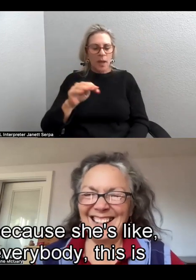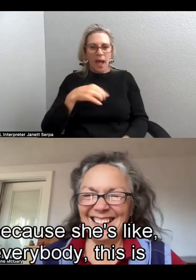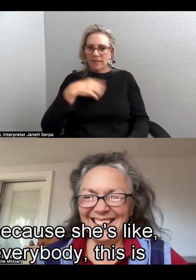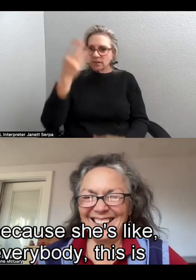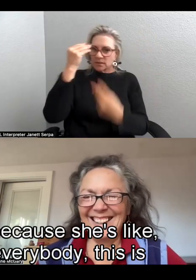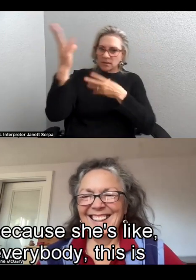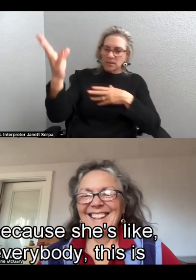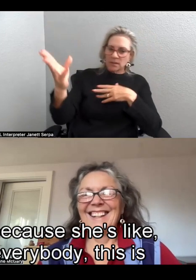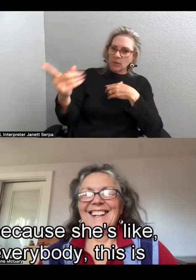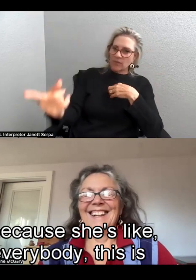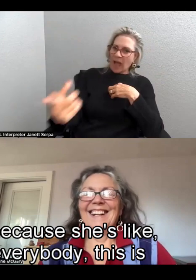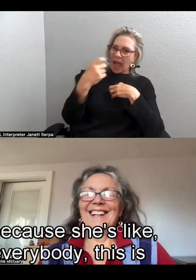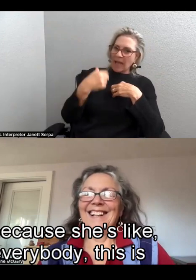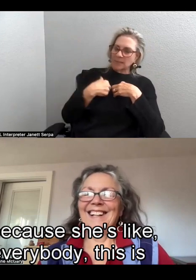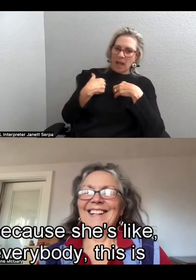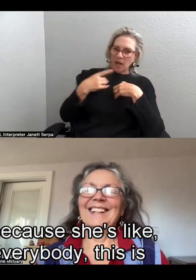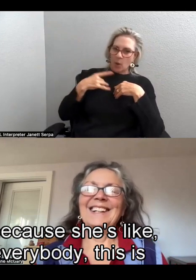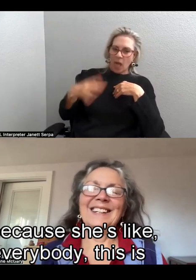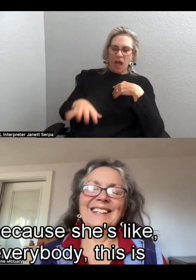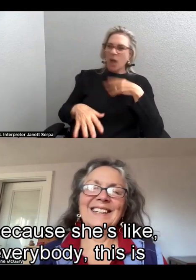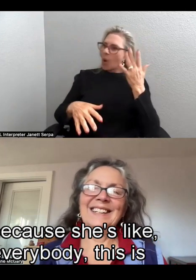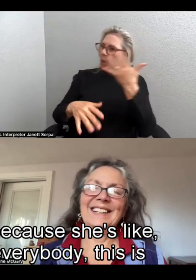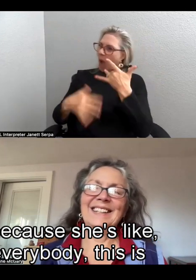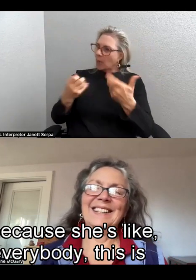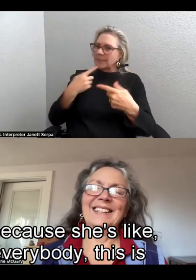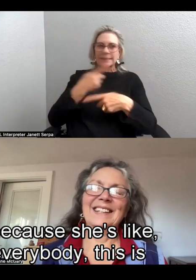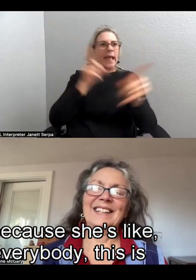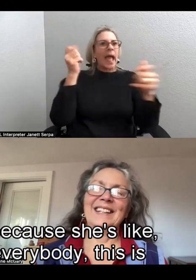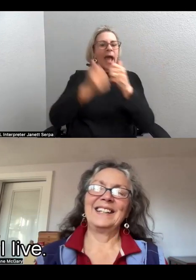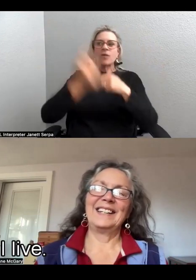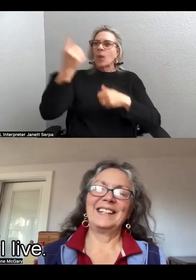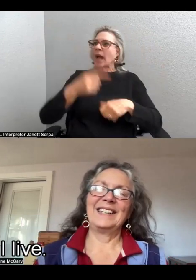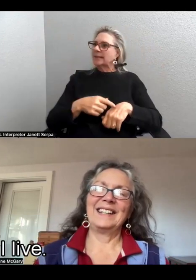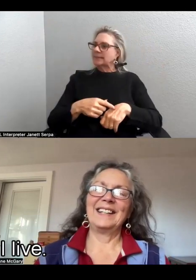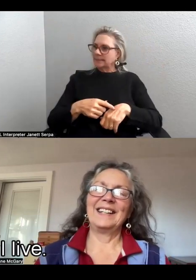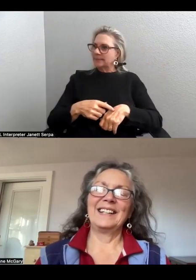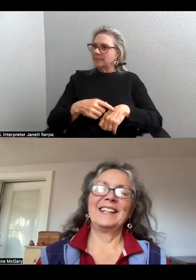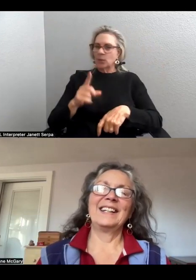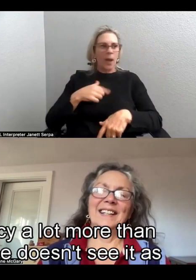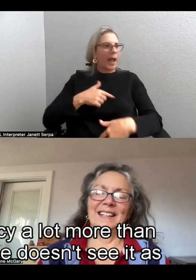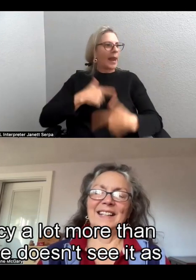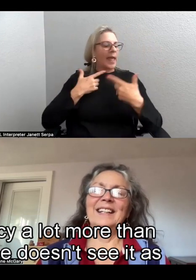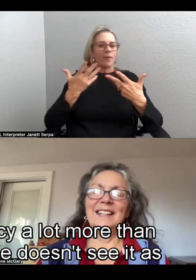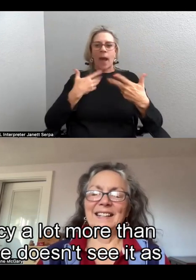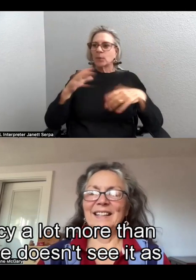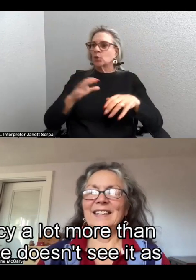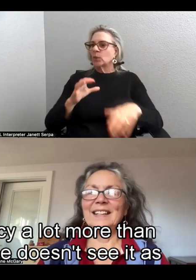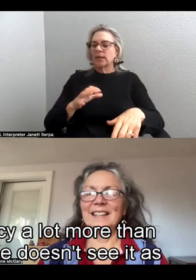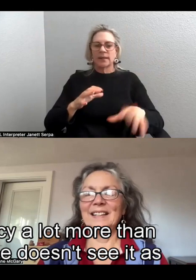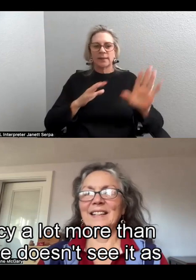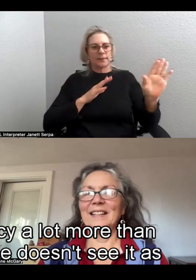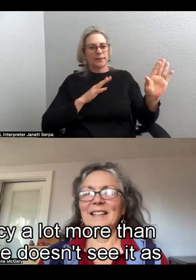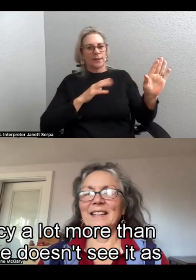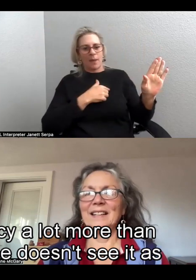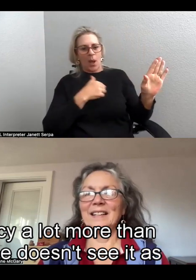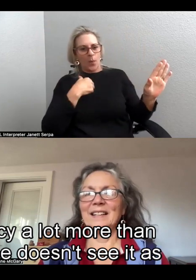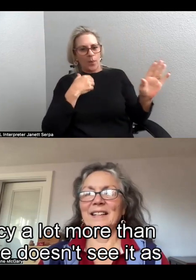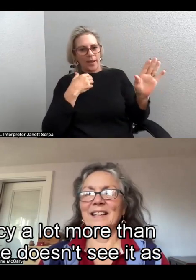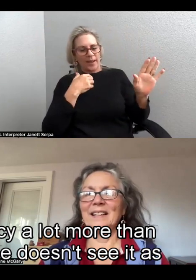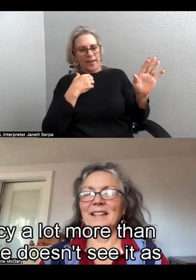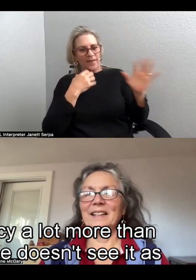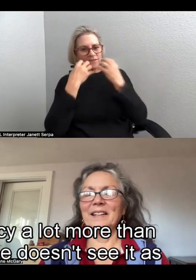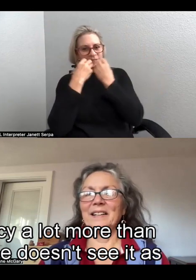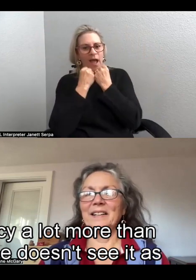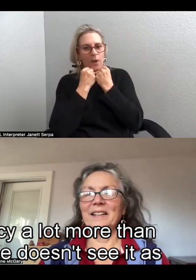You don't ask, because she's like, why? I want to tell everybody, this is where you live. And we value privacy a lot